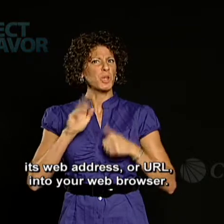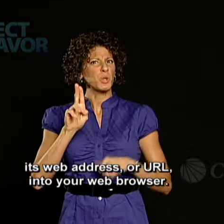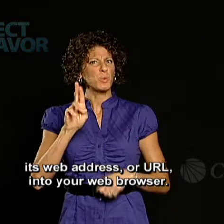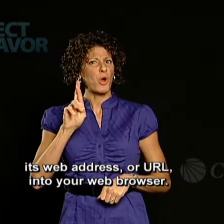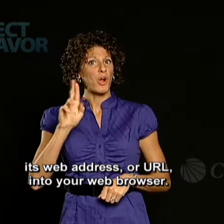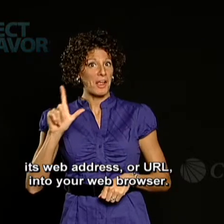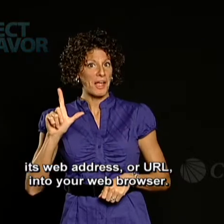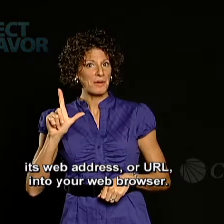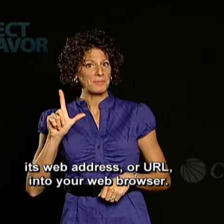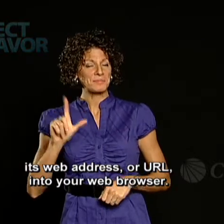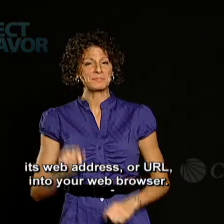the web browser.